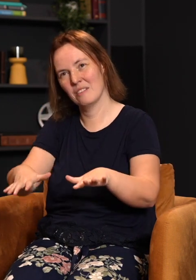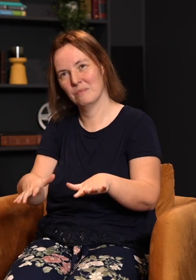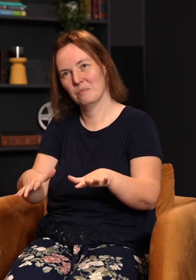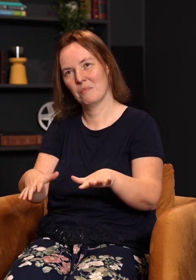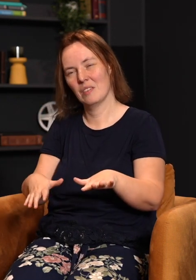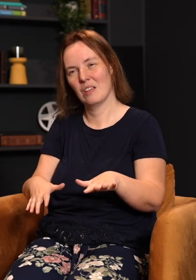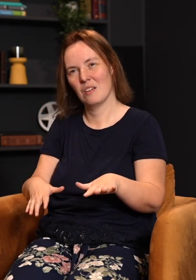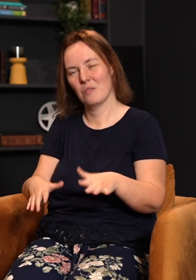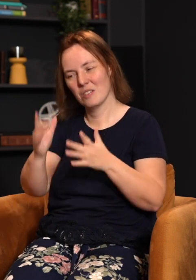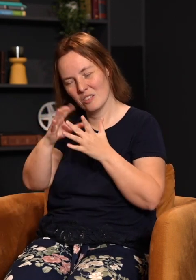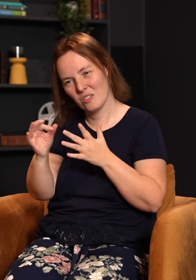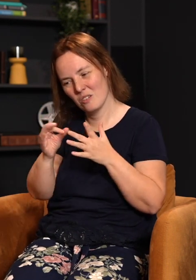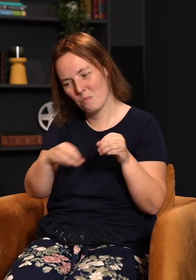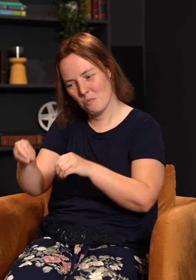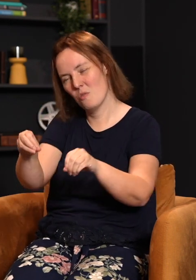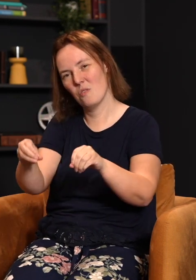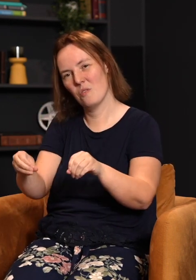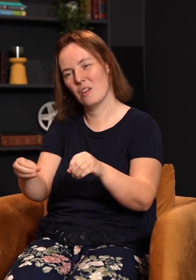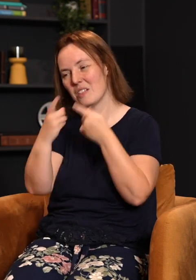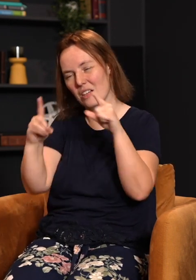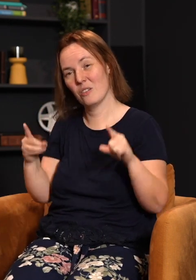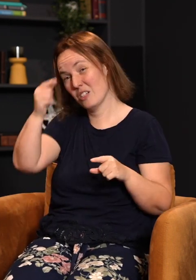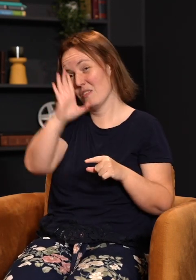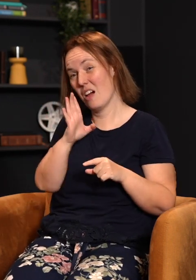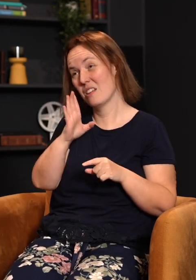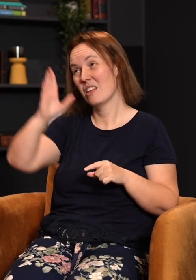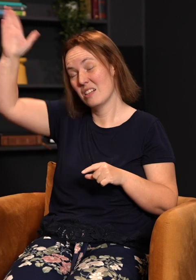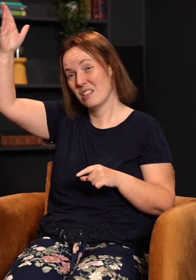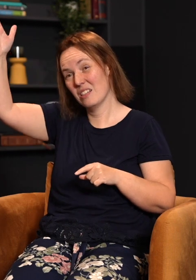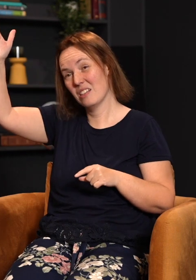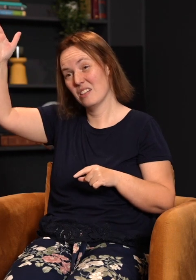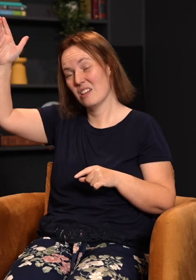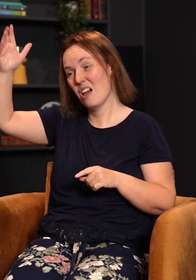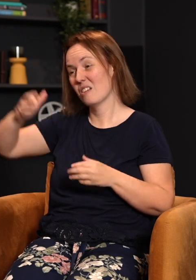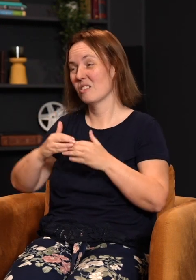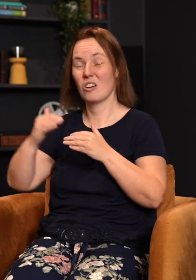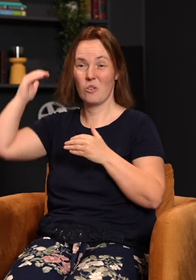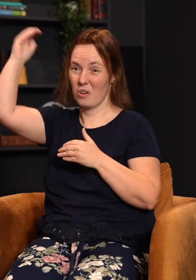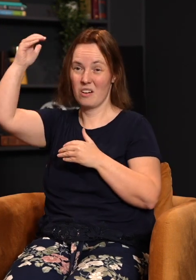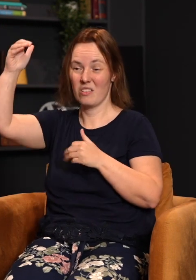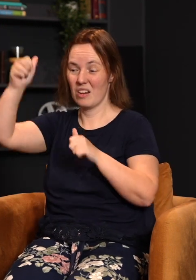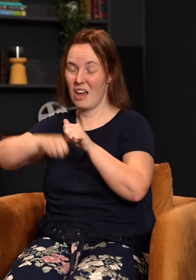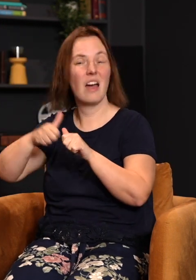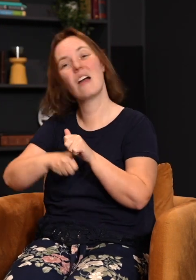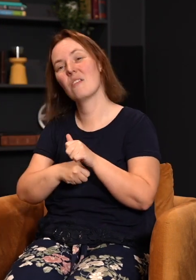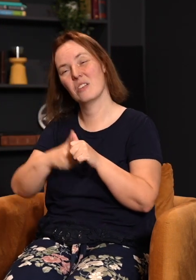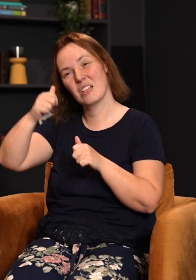plague was a deliberate move of God, declaration of God that he is greater from every demonic